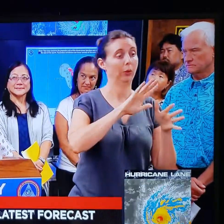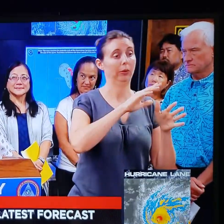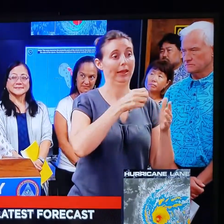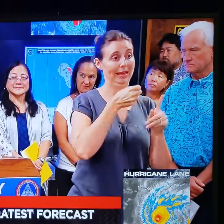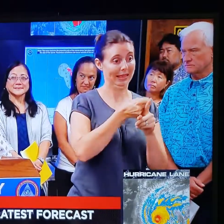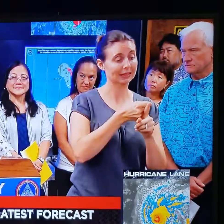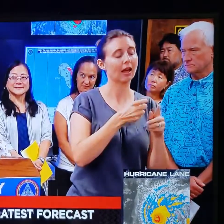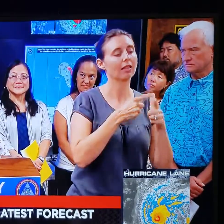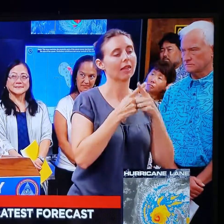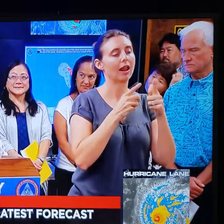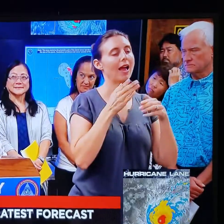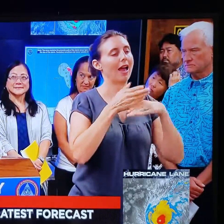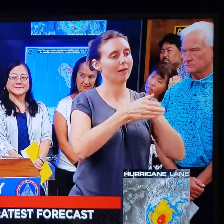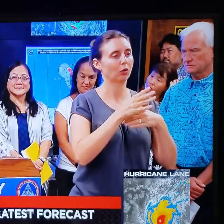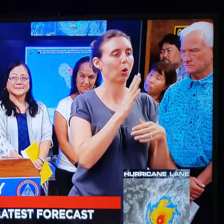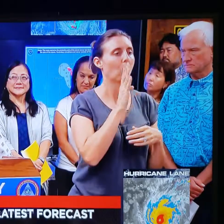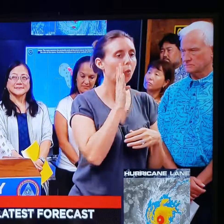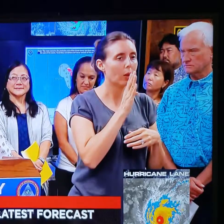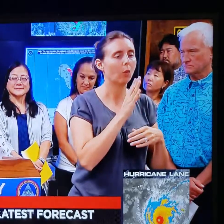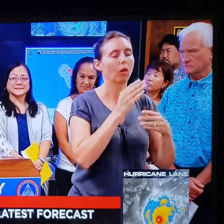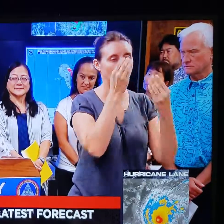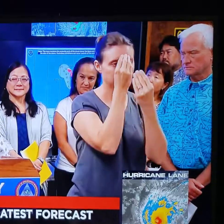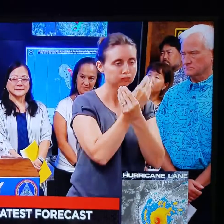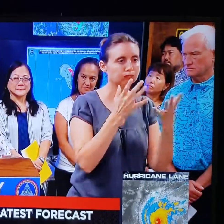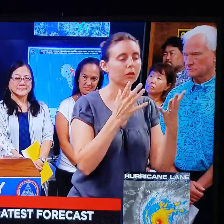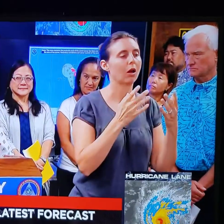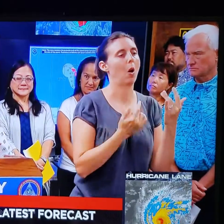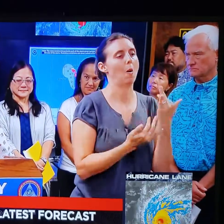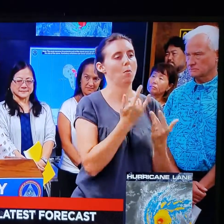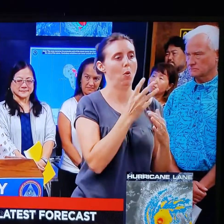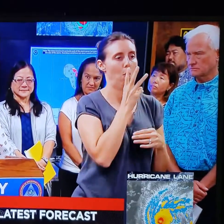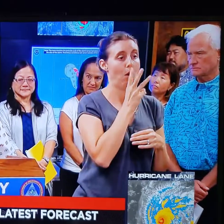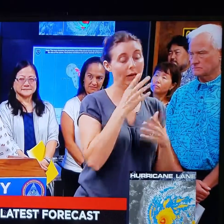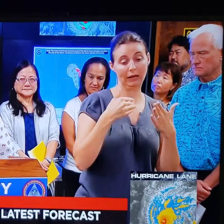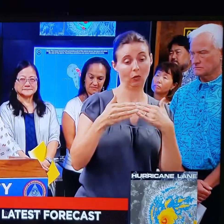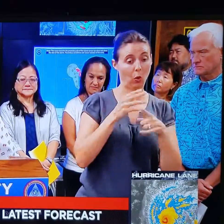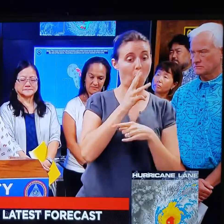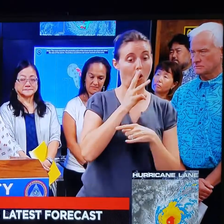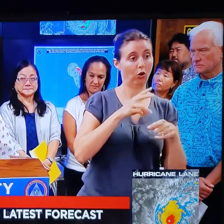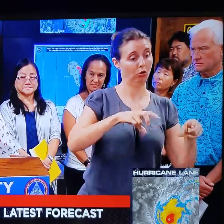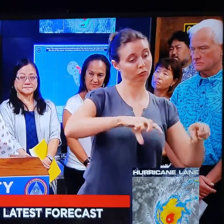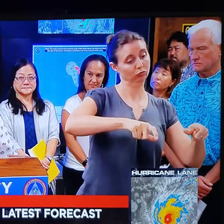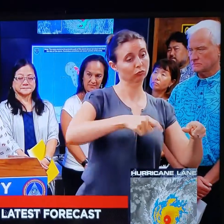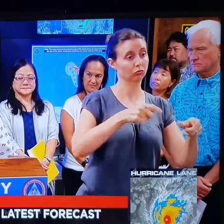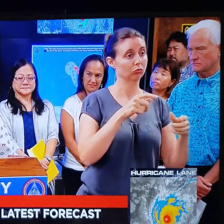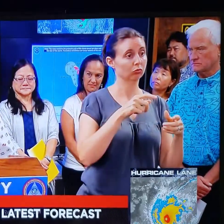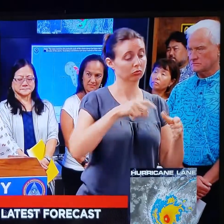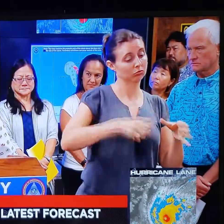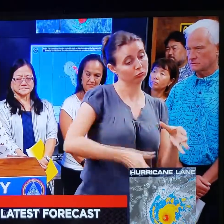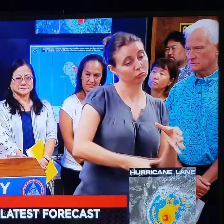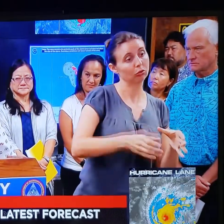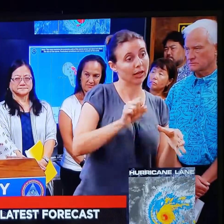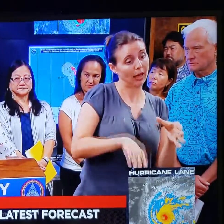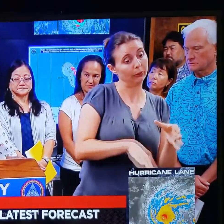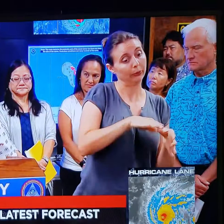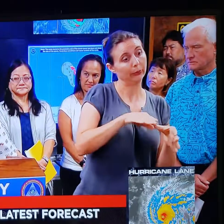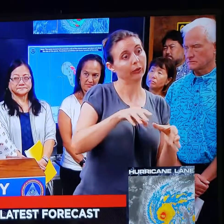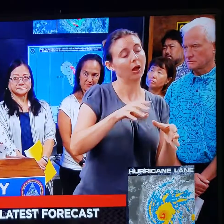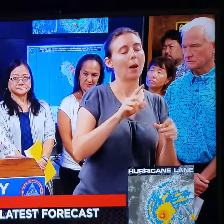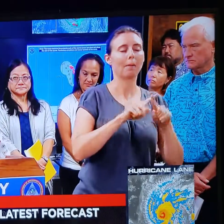a boil water notice. We're going to ask people, even if the water is available through your tap, to as a precaution